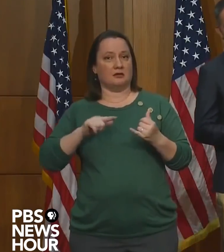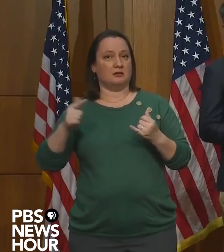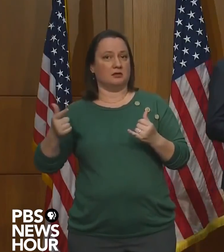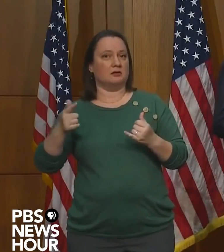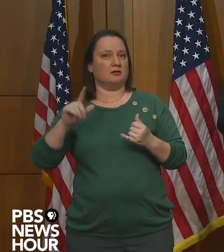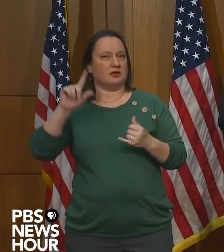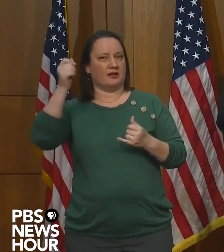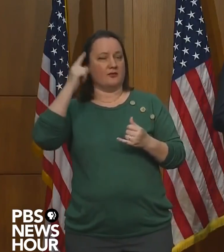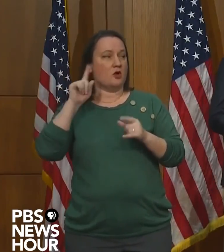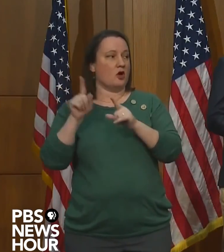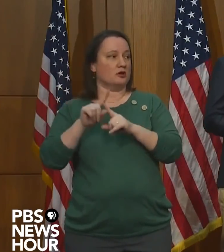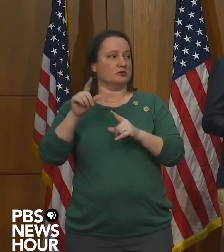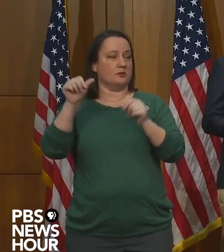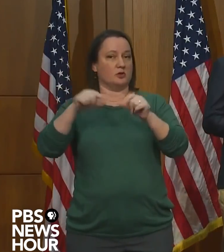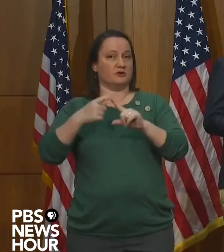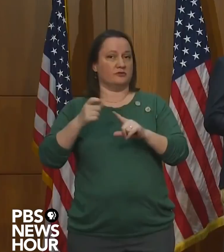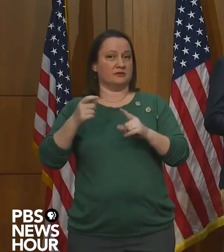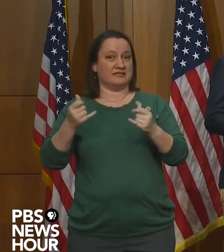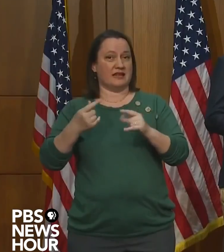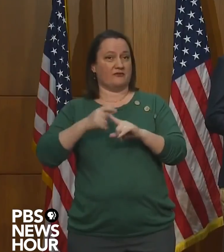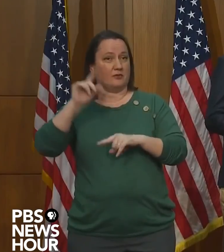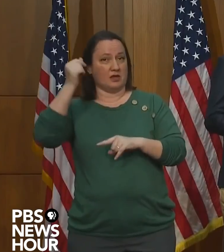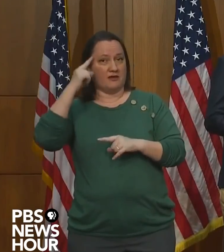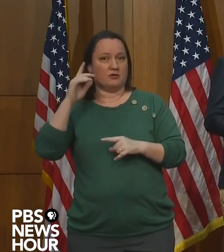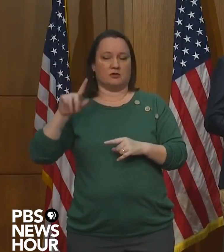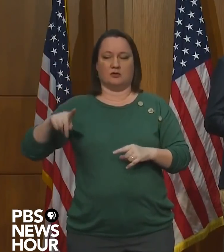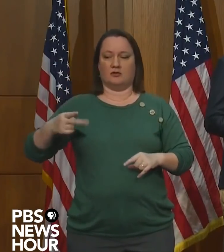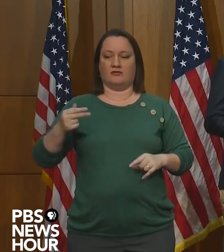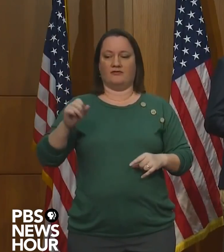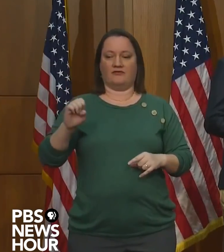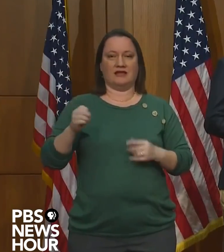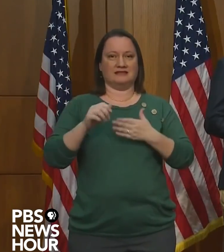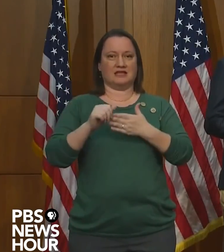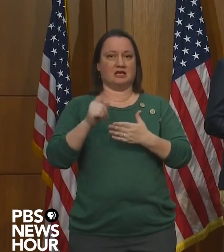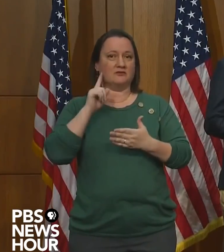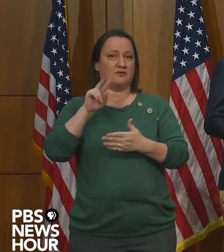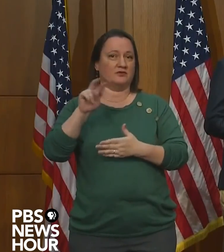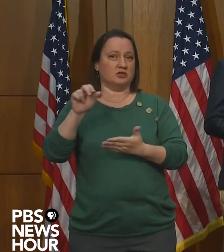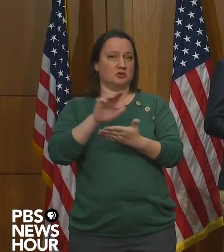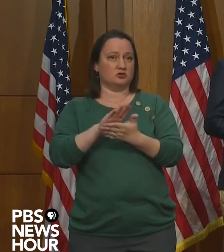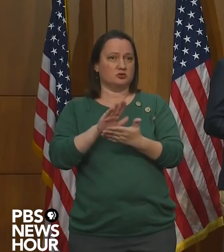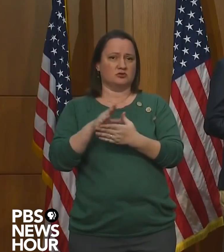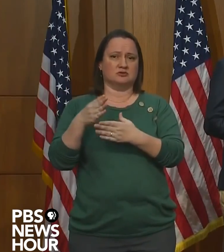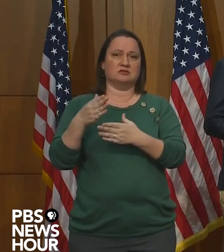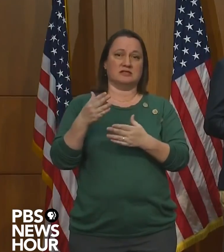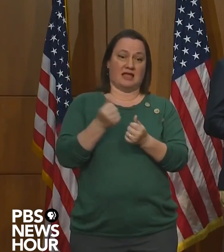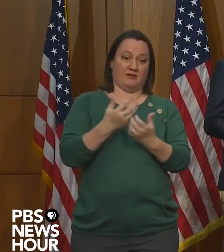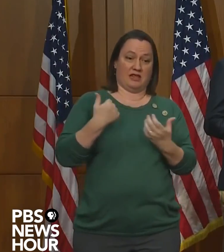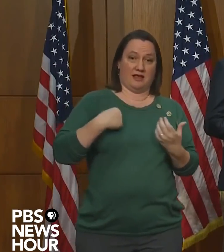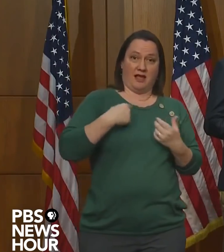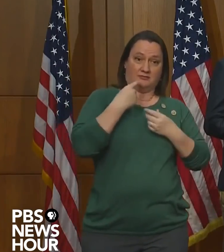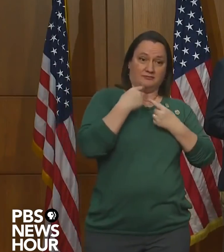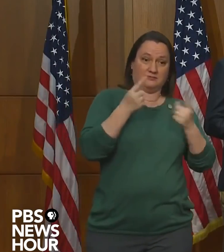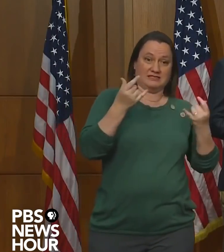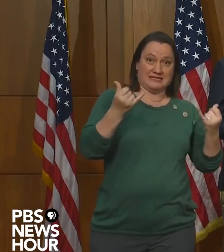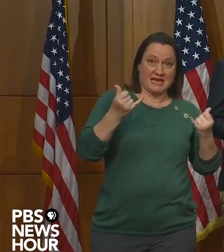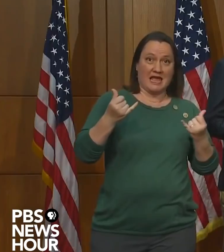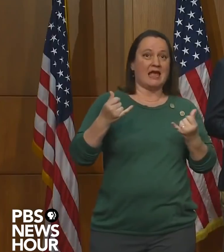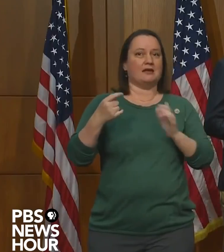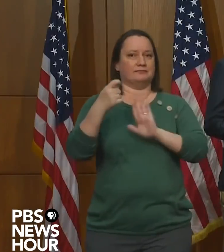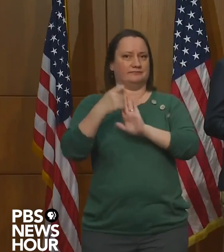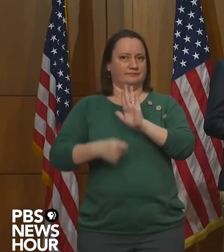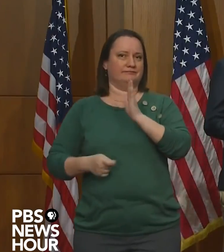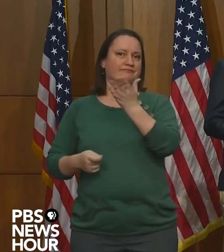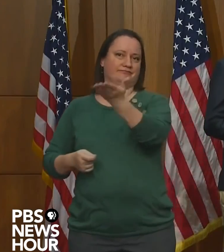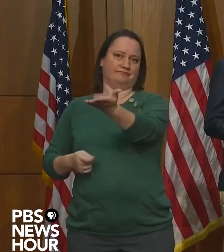posted today from the governor will be the phased guidance for Virginia schools that shares everything that I've shared today in writing along